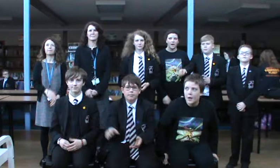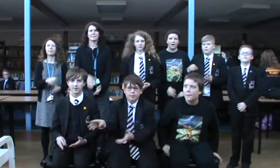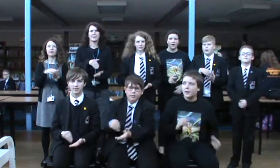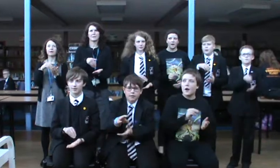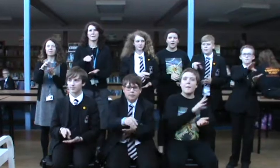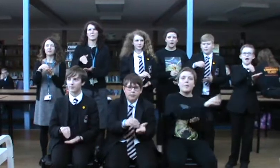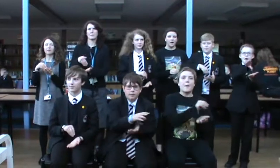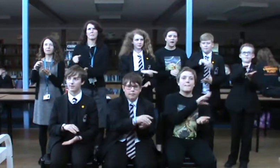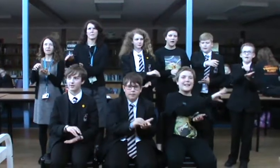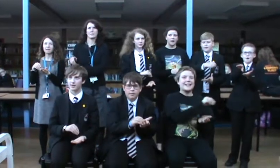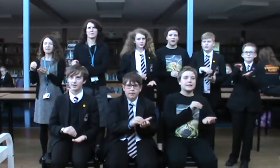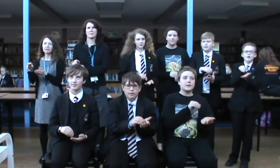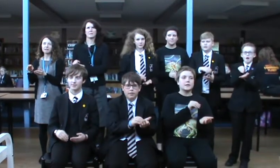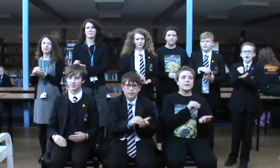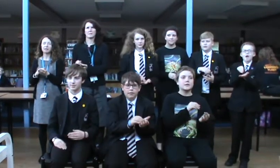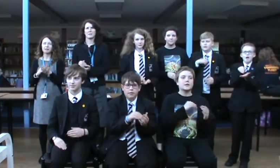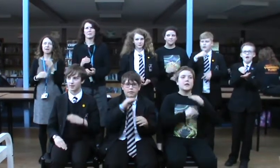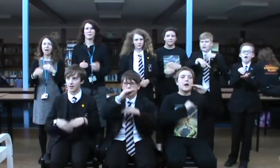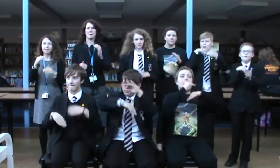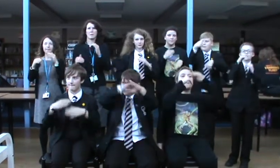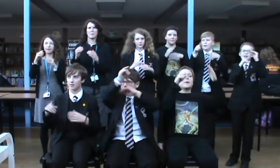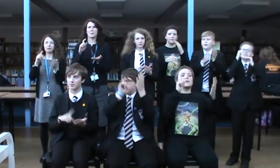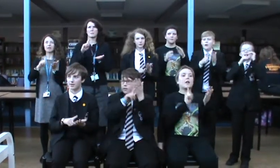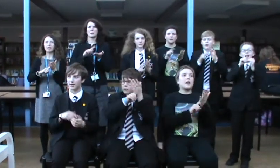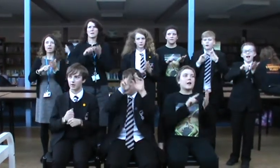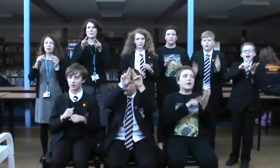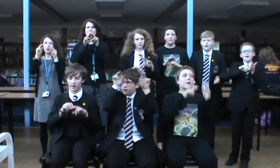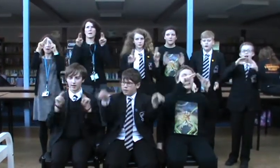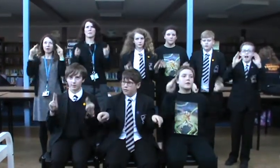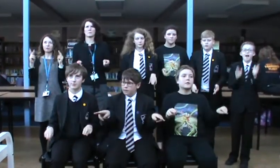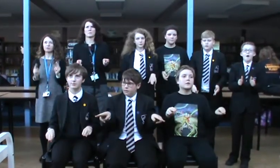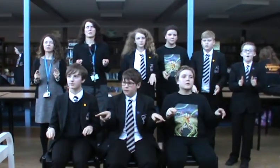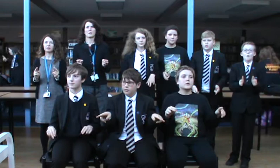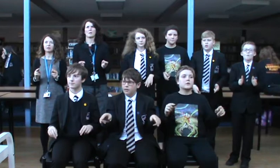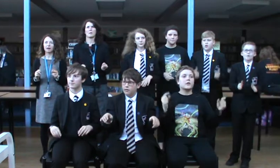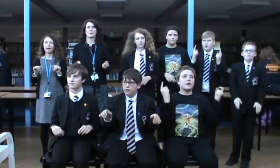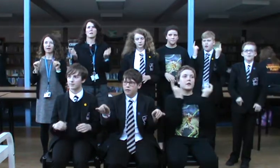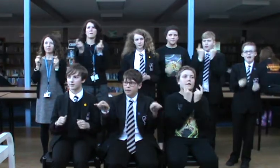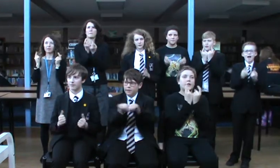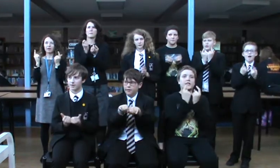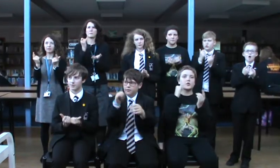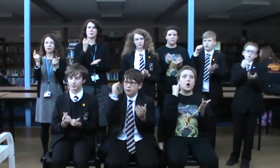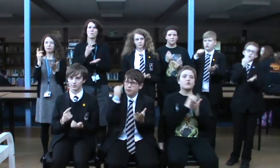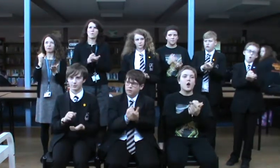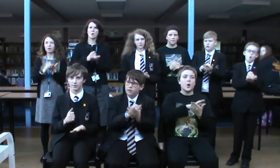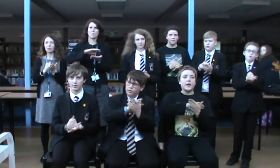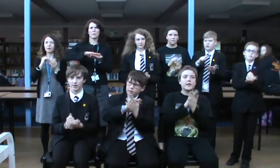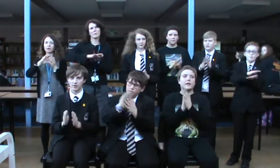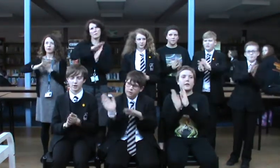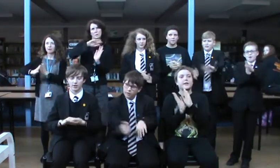Pick up the pieces and build a Lego house If things go wrong, you knock it